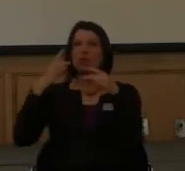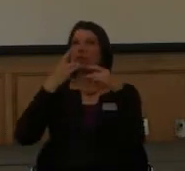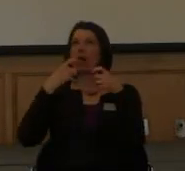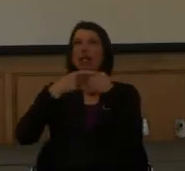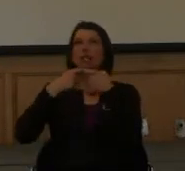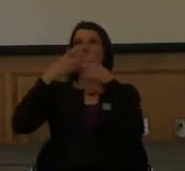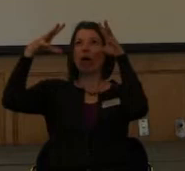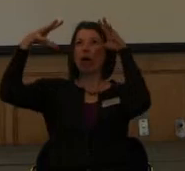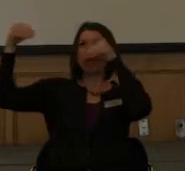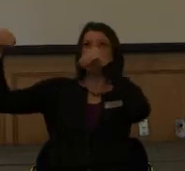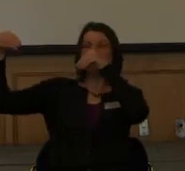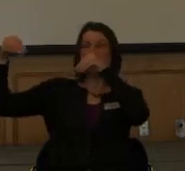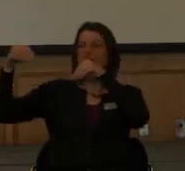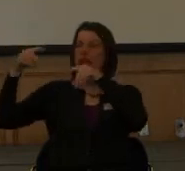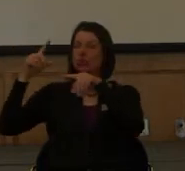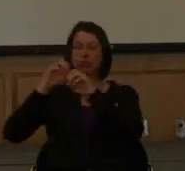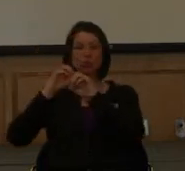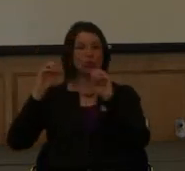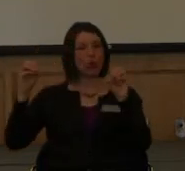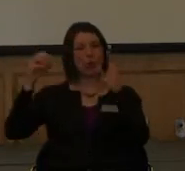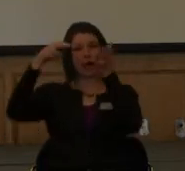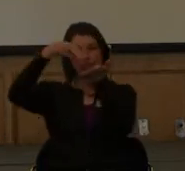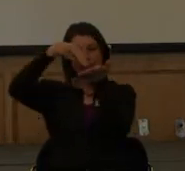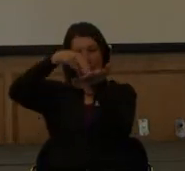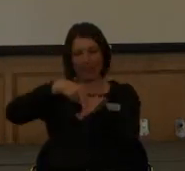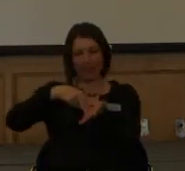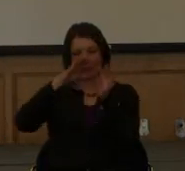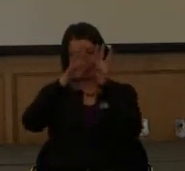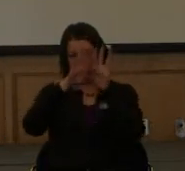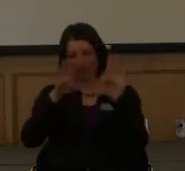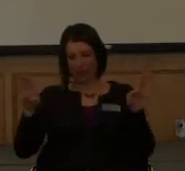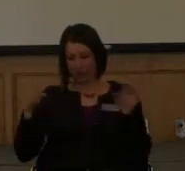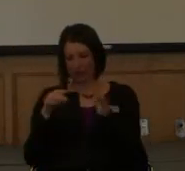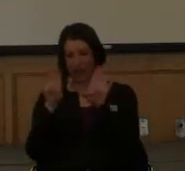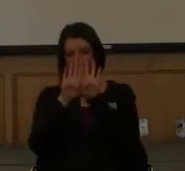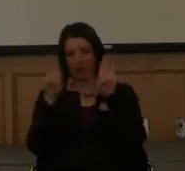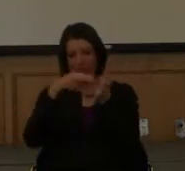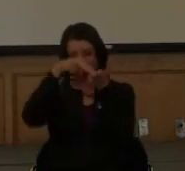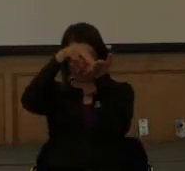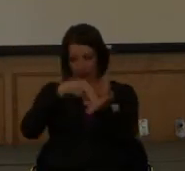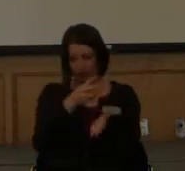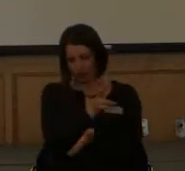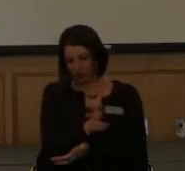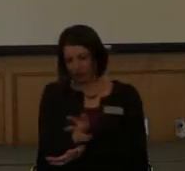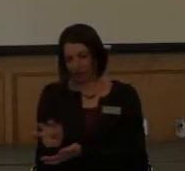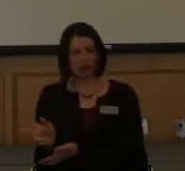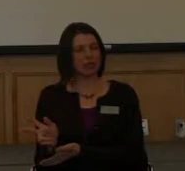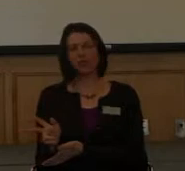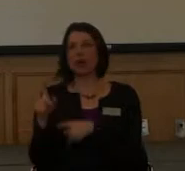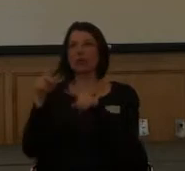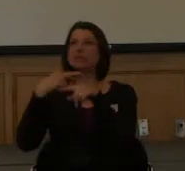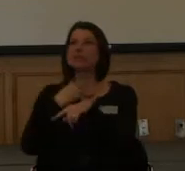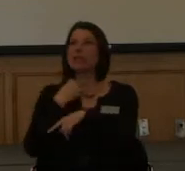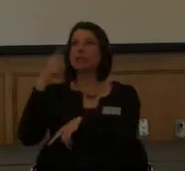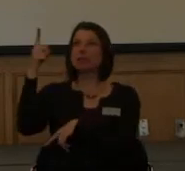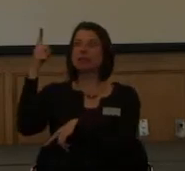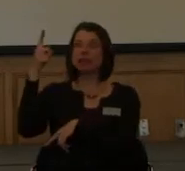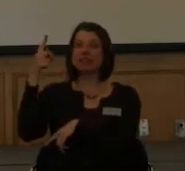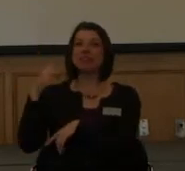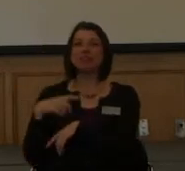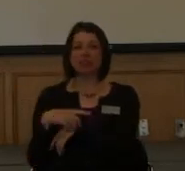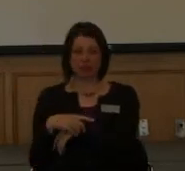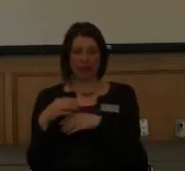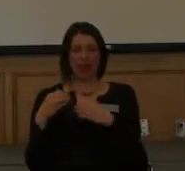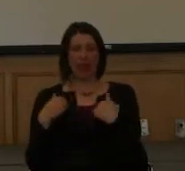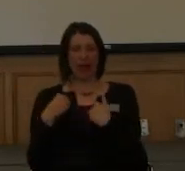out and I didn't have any way to get to the main floor so I could go home. And it wound up being a couple of professors